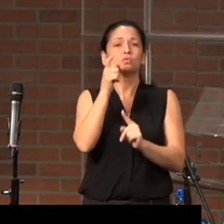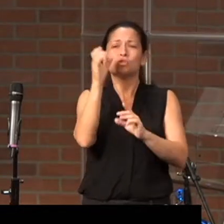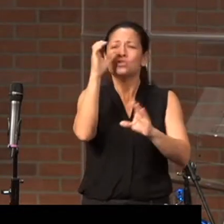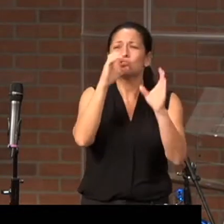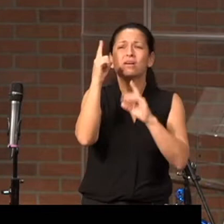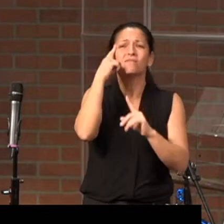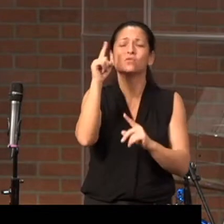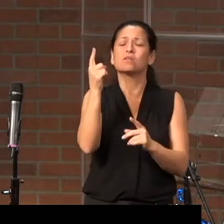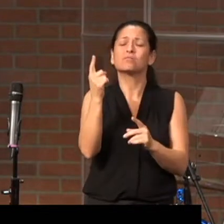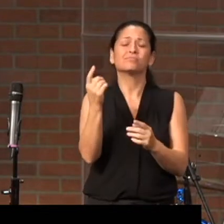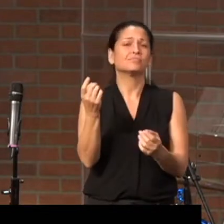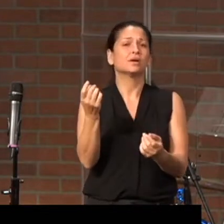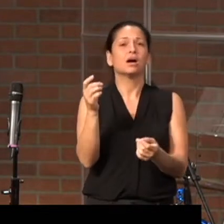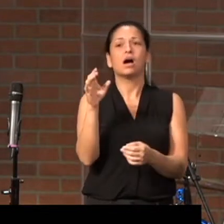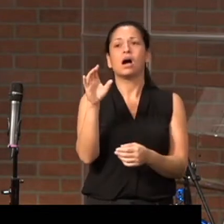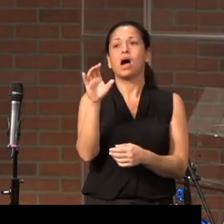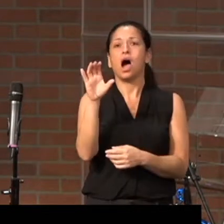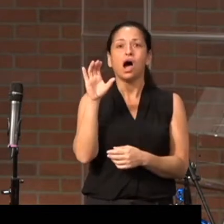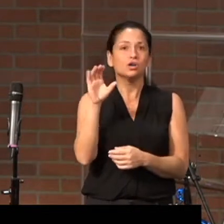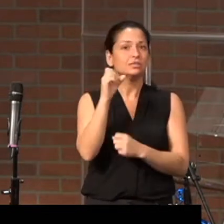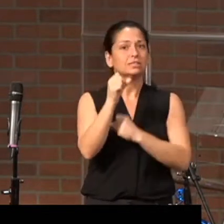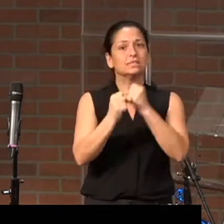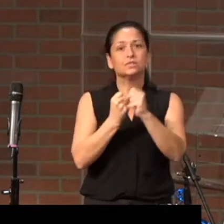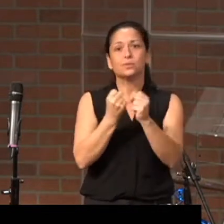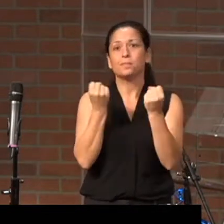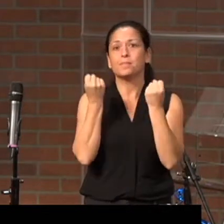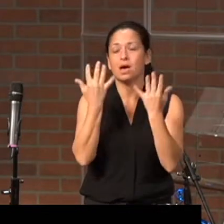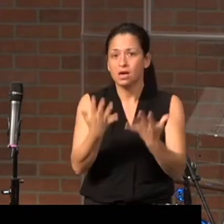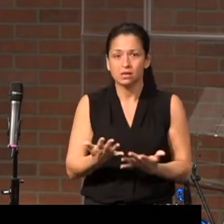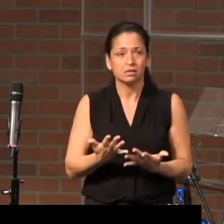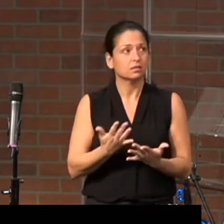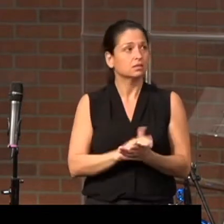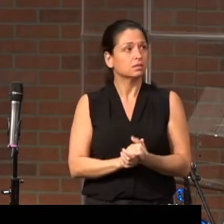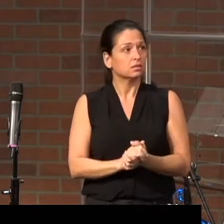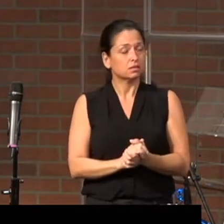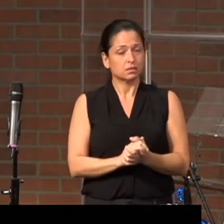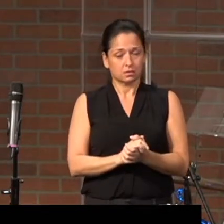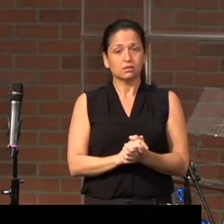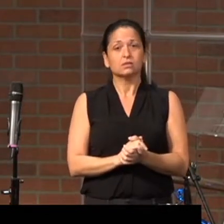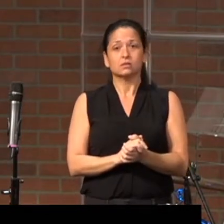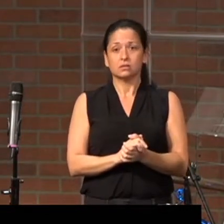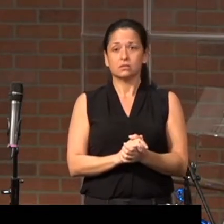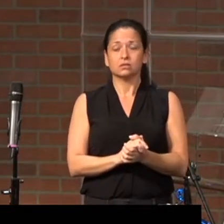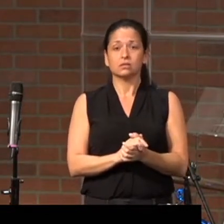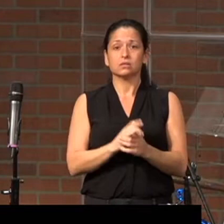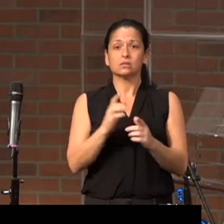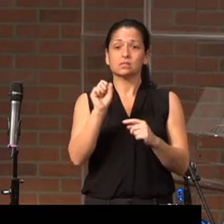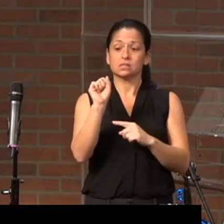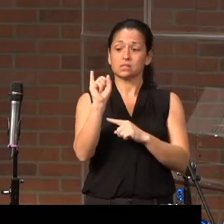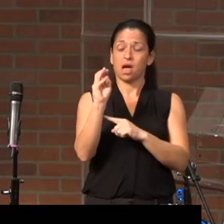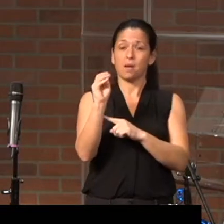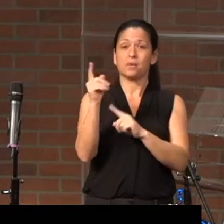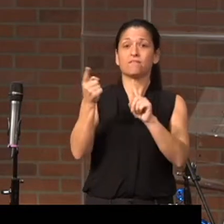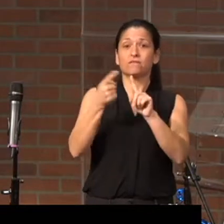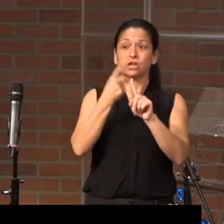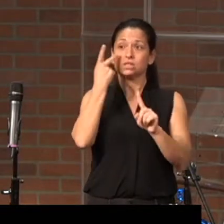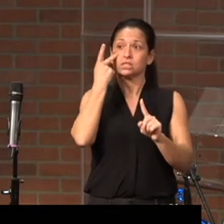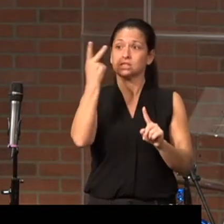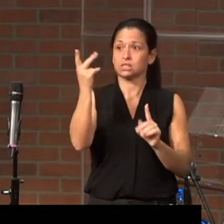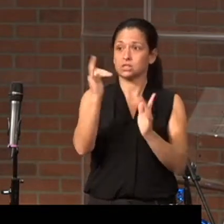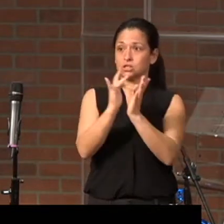for hundreds of years, that when Simon's first encounter with Jesus, Jesus sees him coming